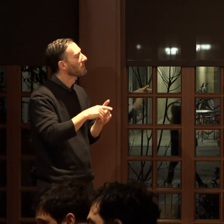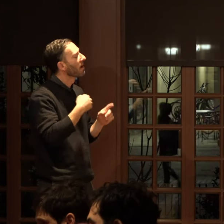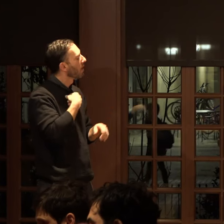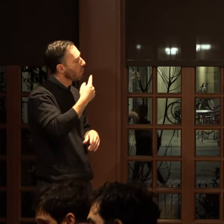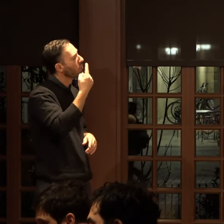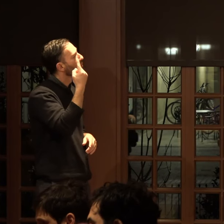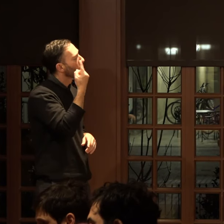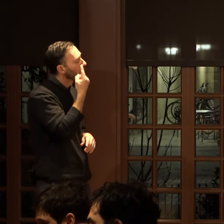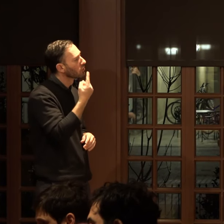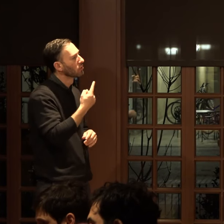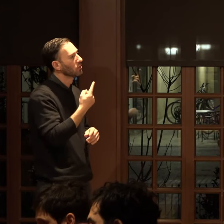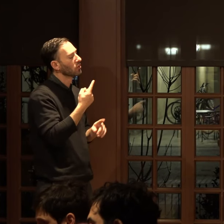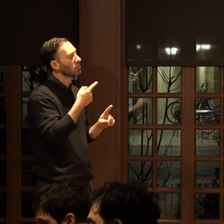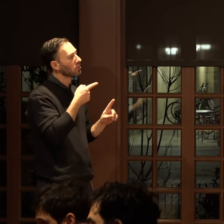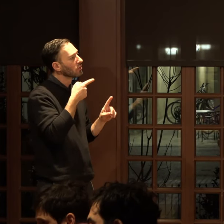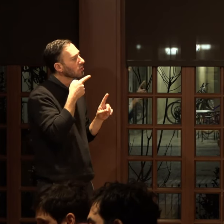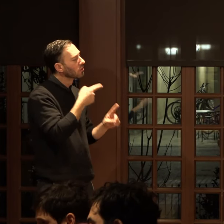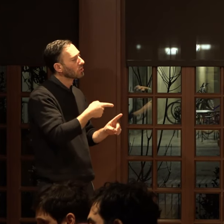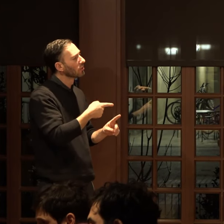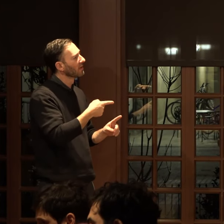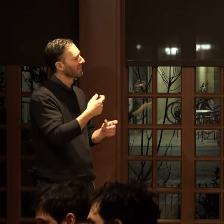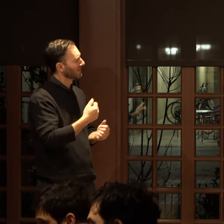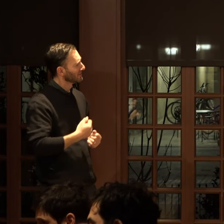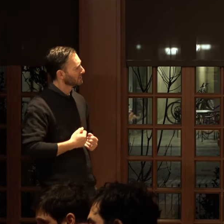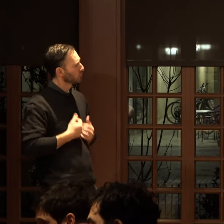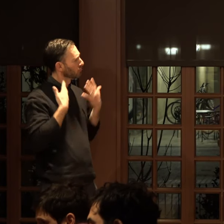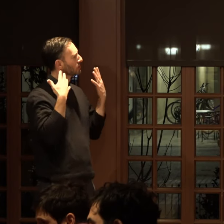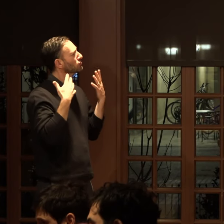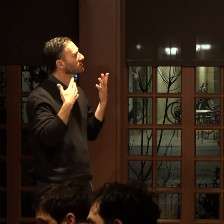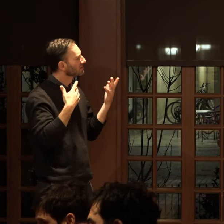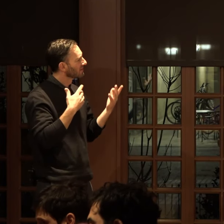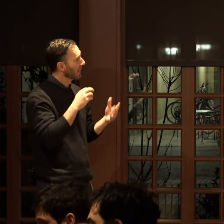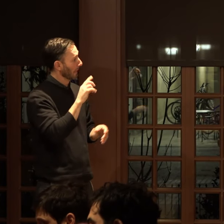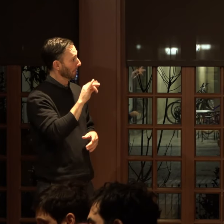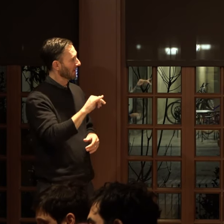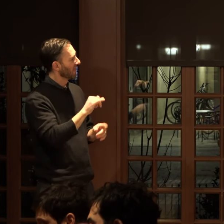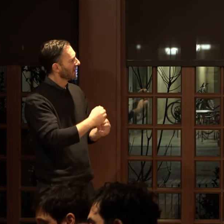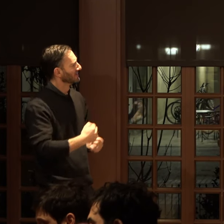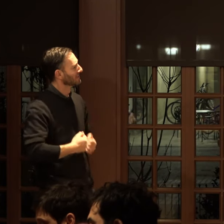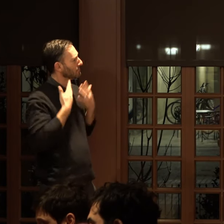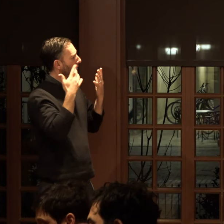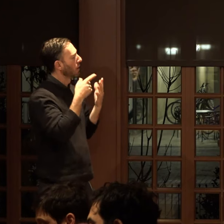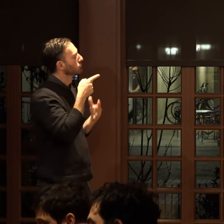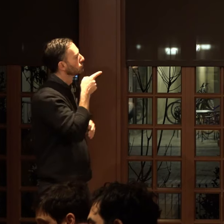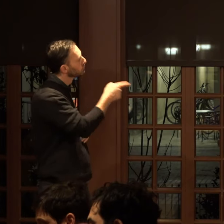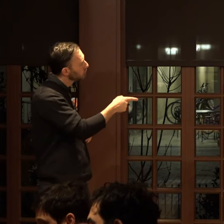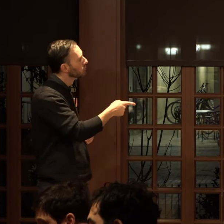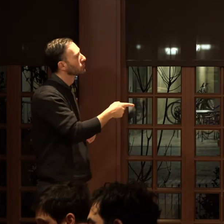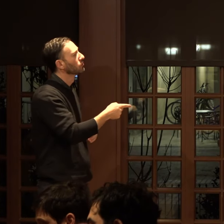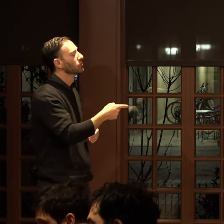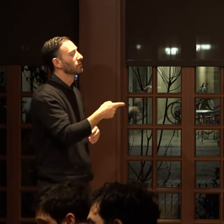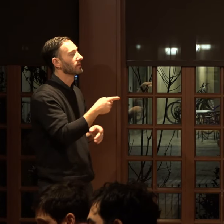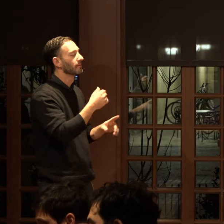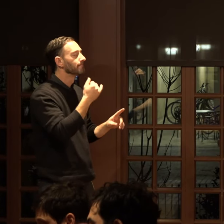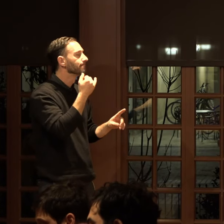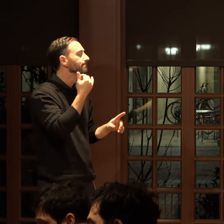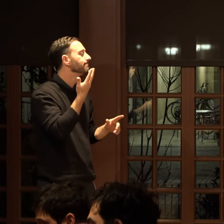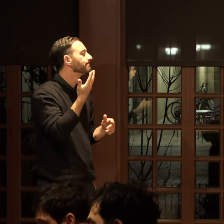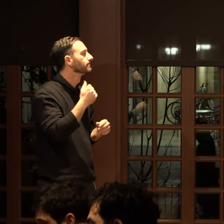wonder if the inspiration, the media that inspires you, if